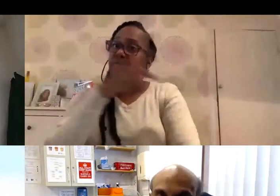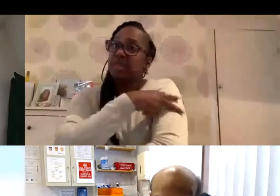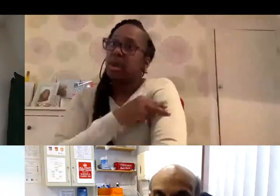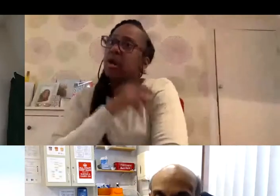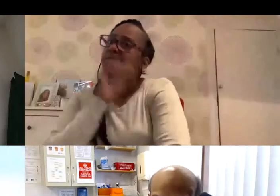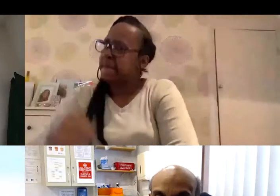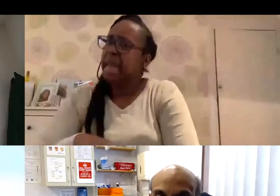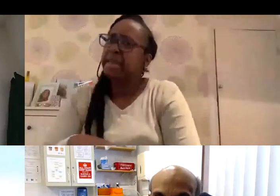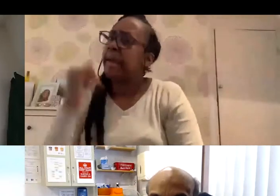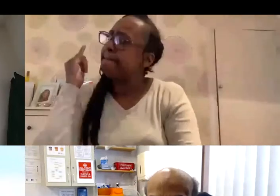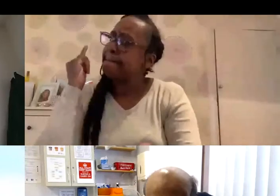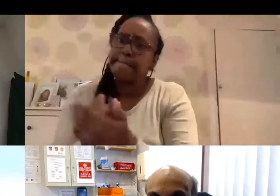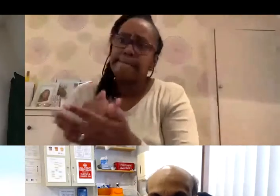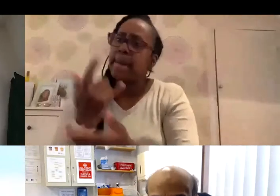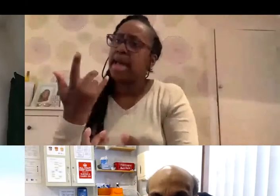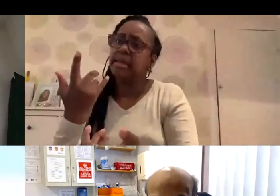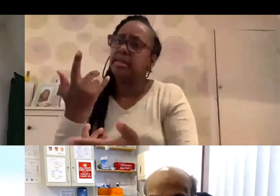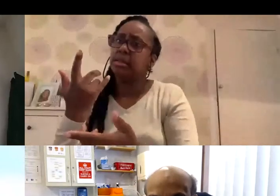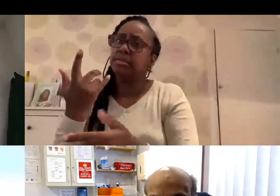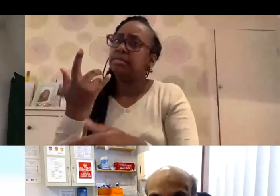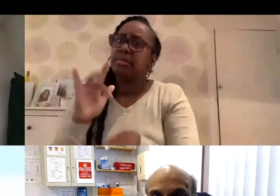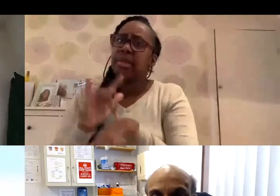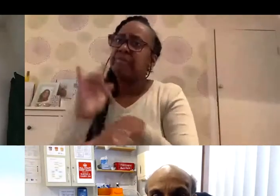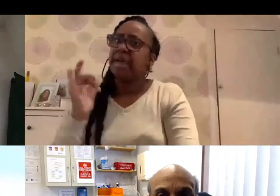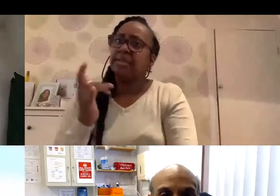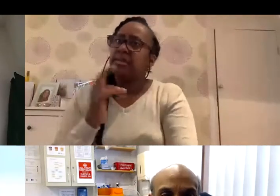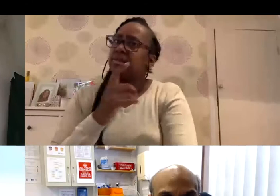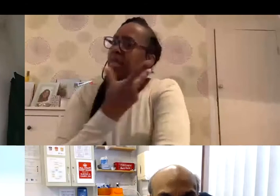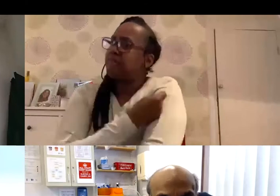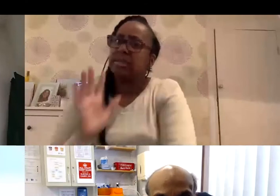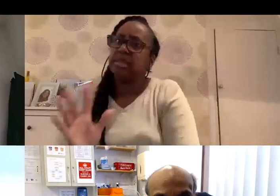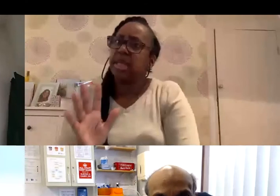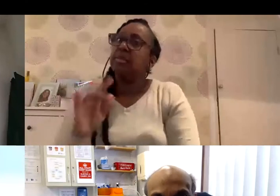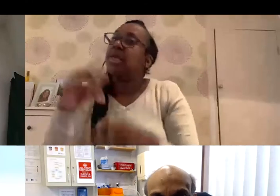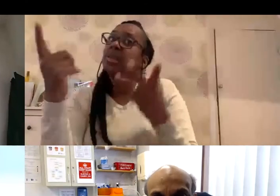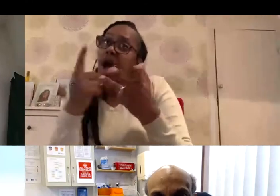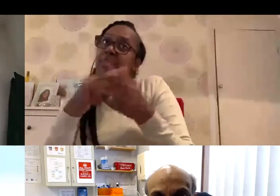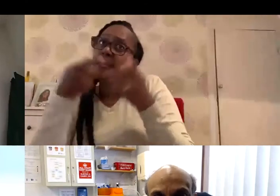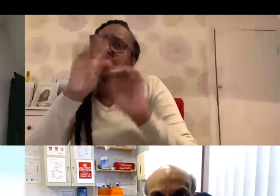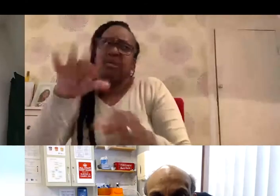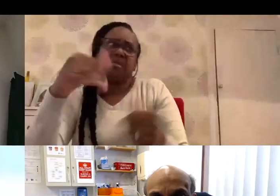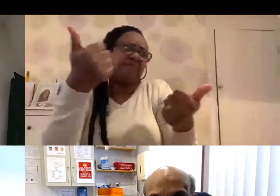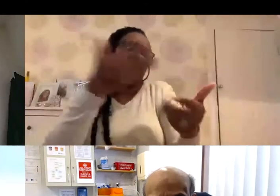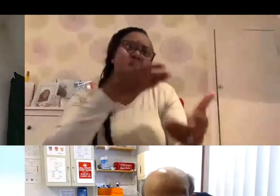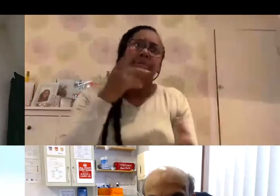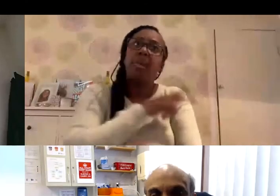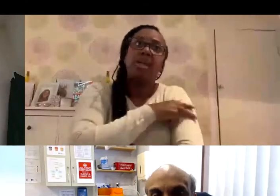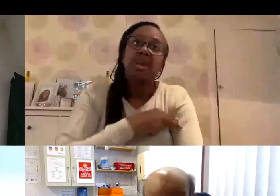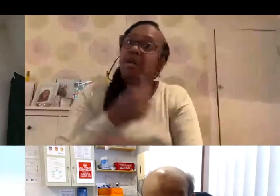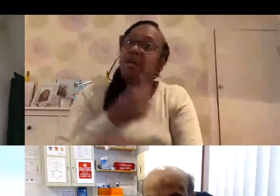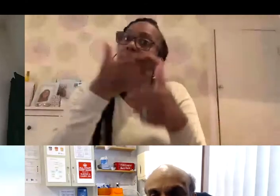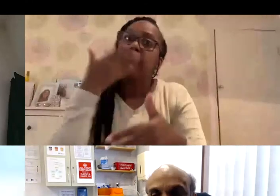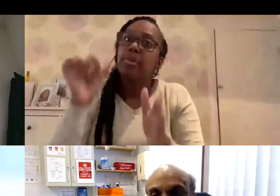the vaccine and have had to take some time off after it. Whereas other care home managers saying that none of their staff have had any